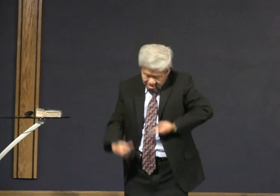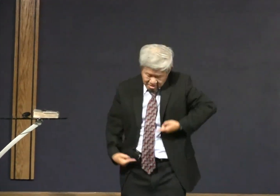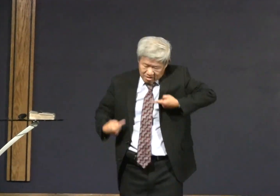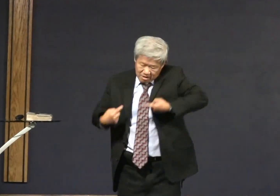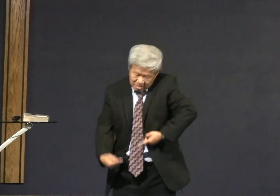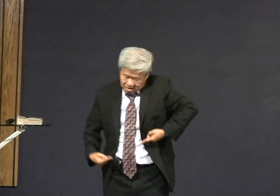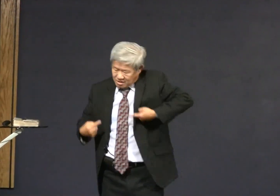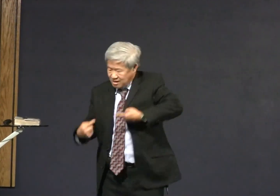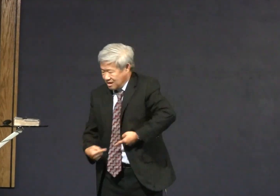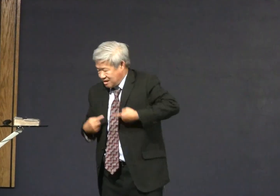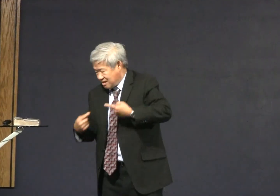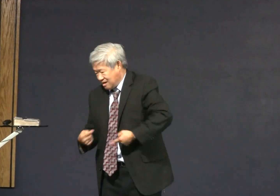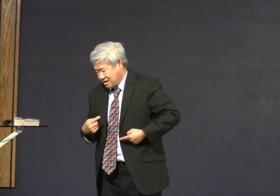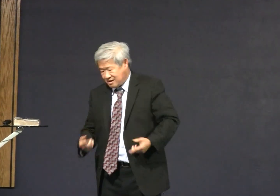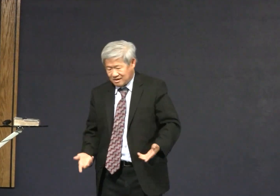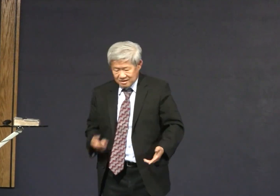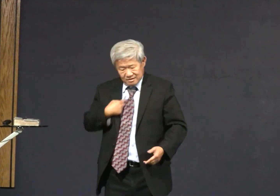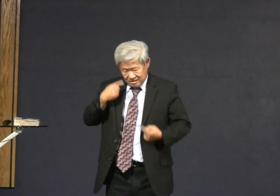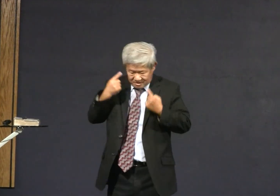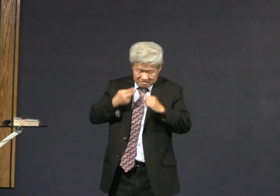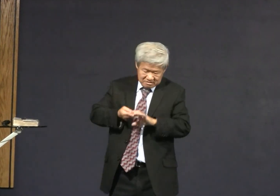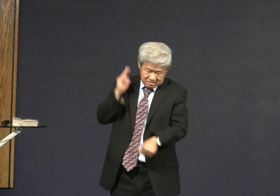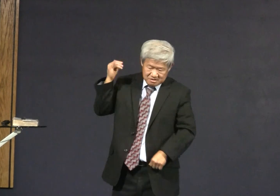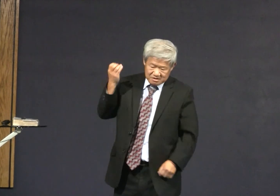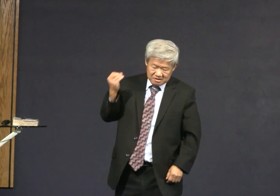those may excite us for a while, but then we still have our struggles.